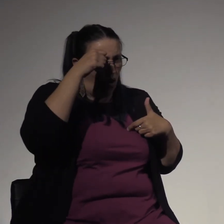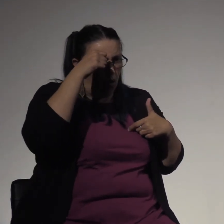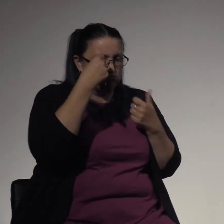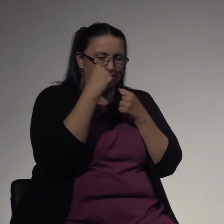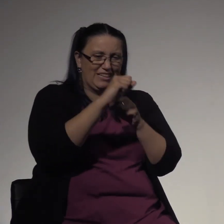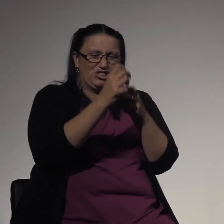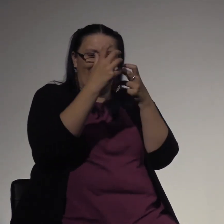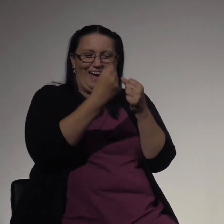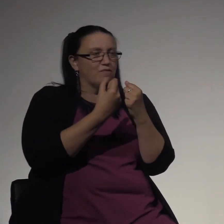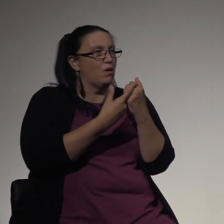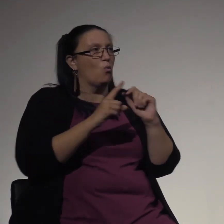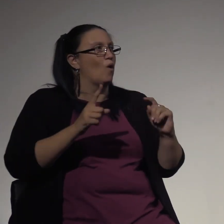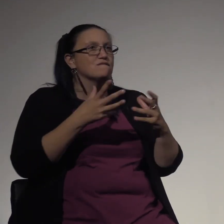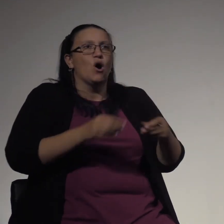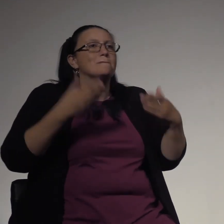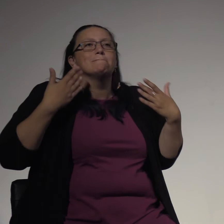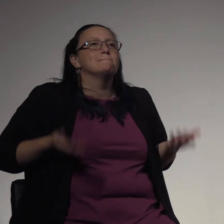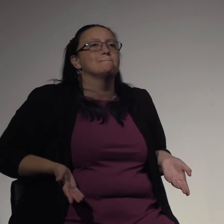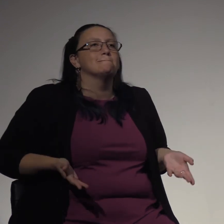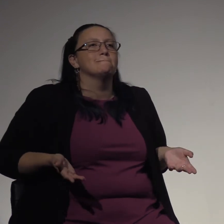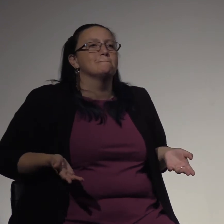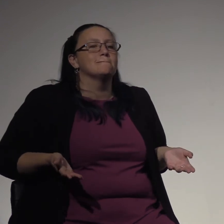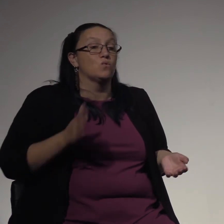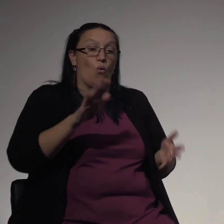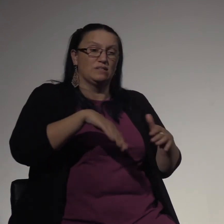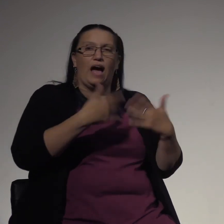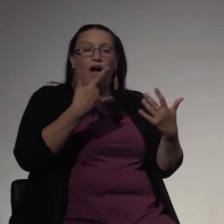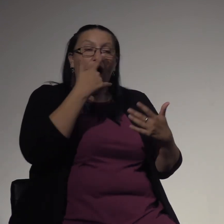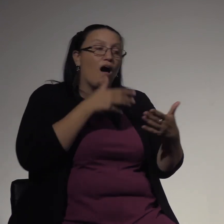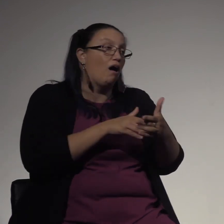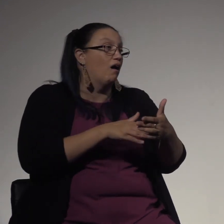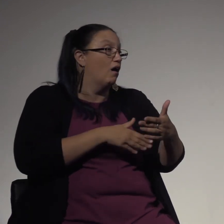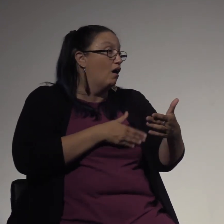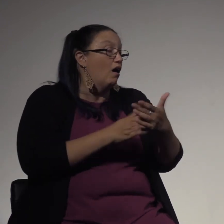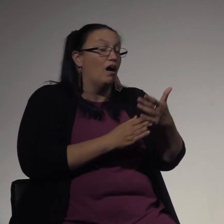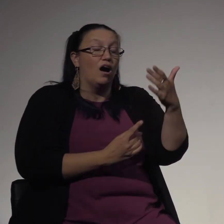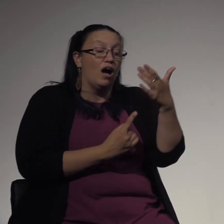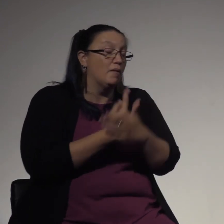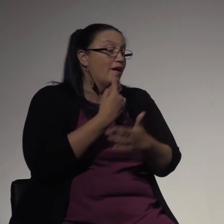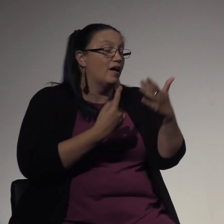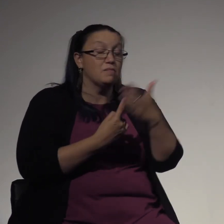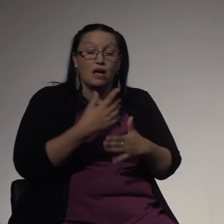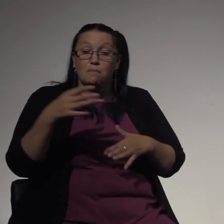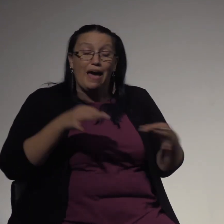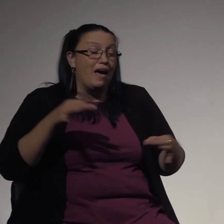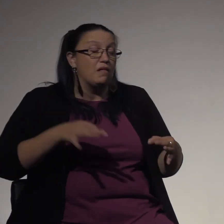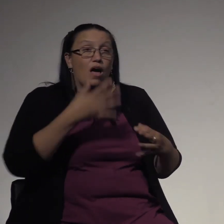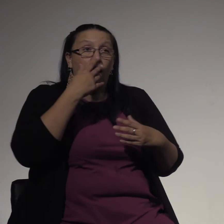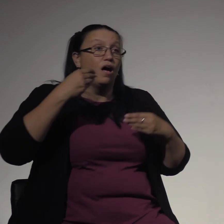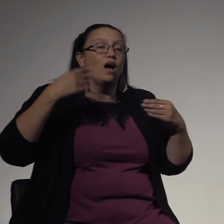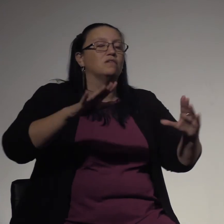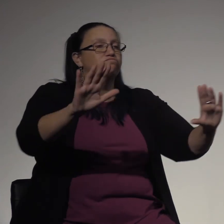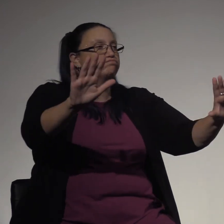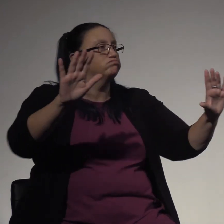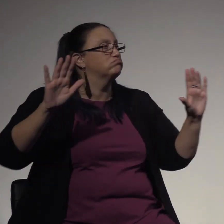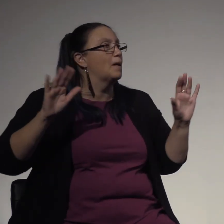When your day is shredded with inconvenience and exodus against routine normalcy, learn that it is